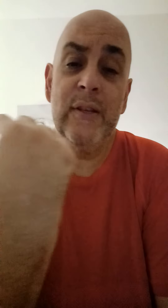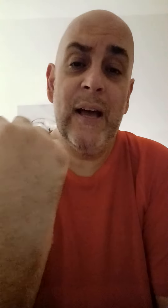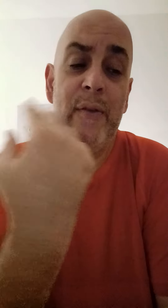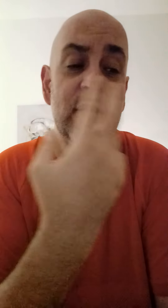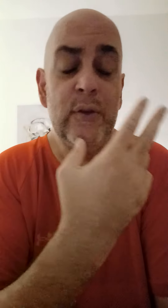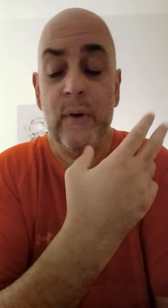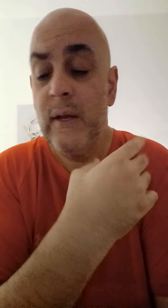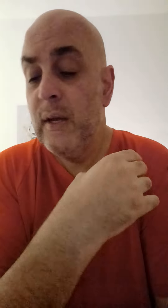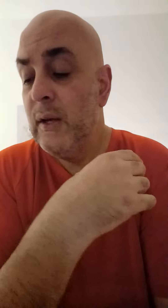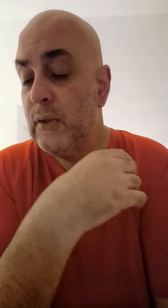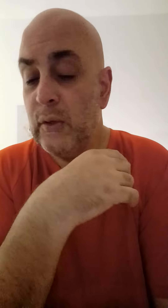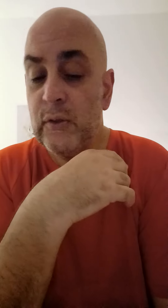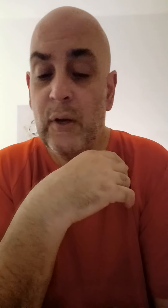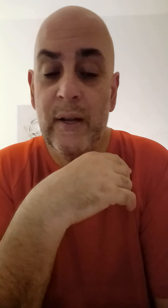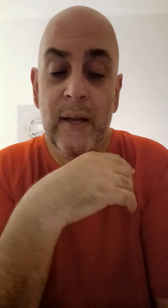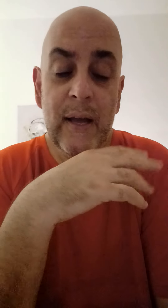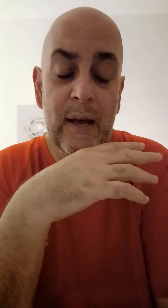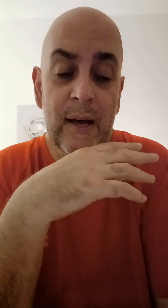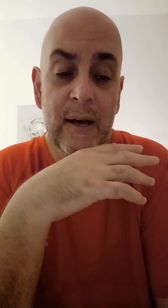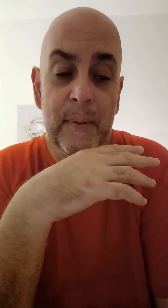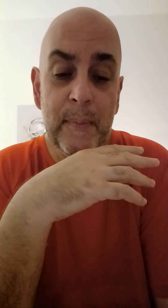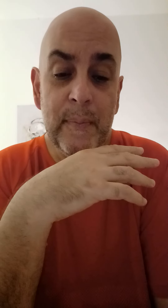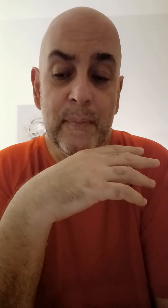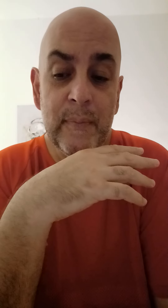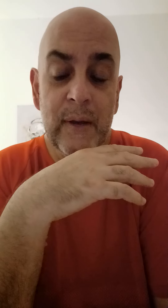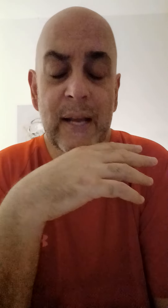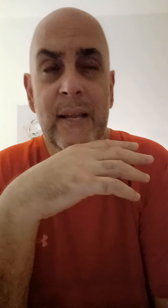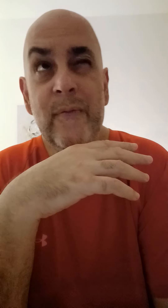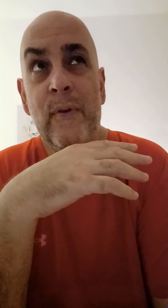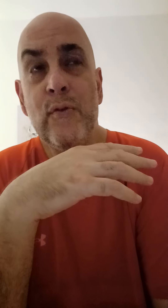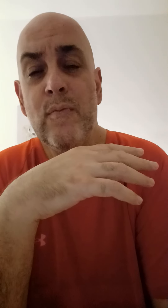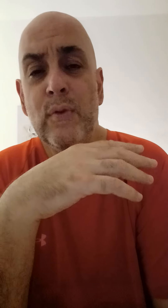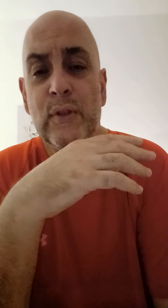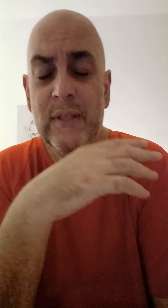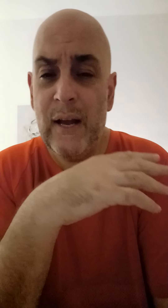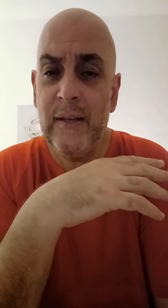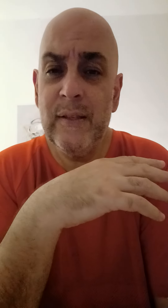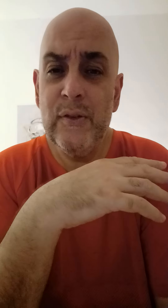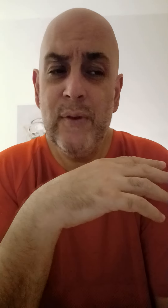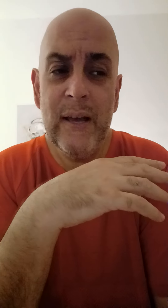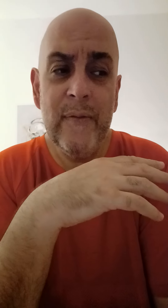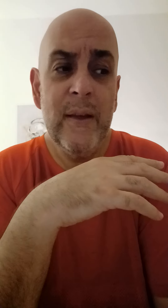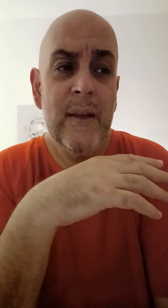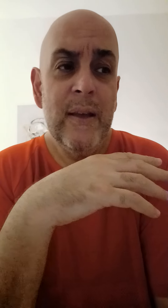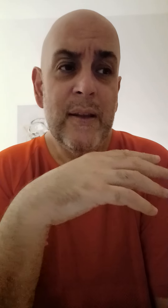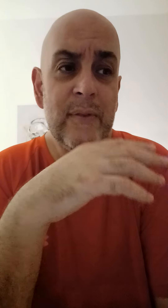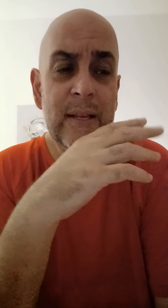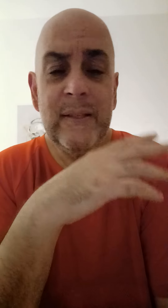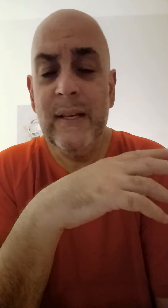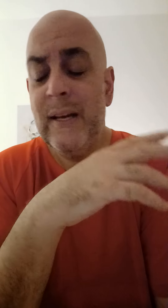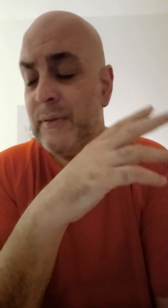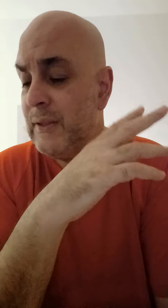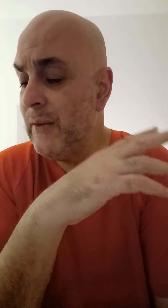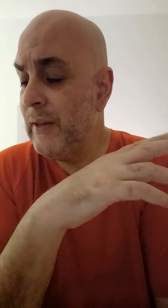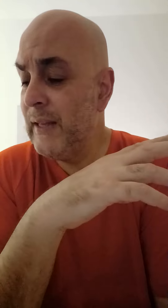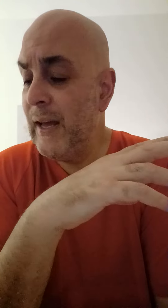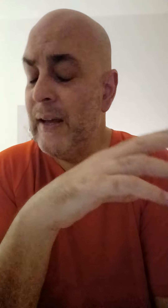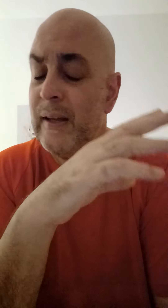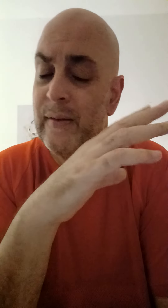how they do it. So start any vulnerable stocks that you have in ETFs and stuff like that. And